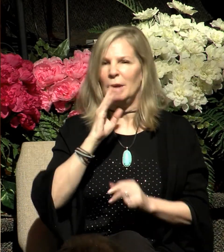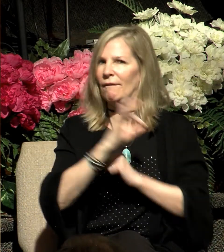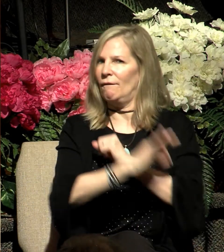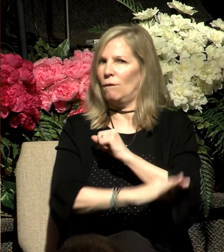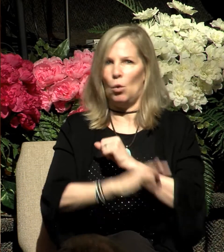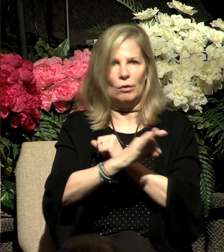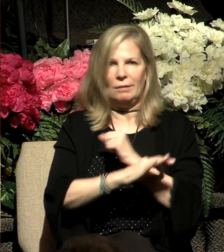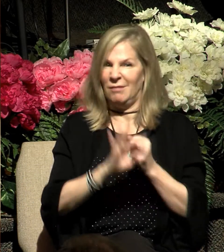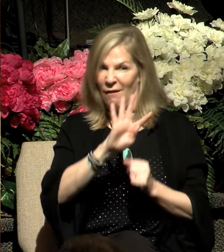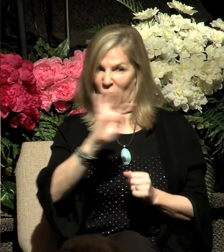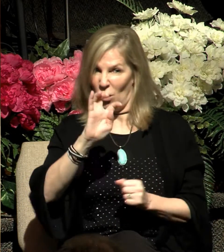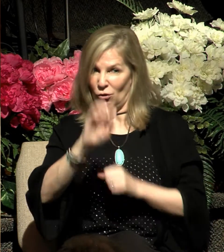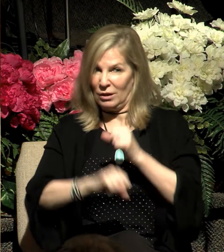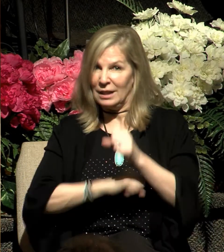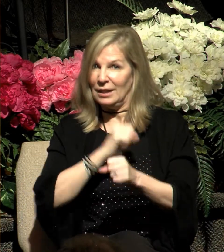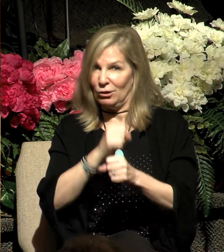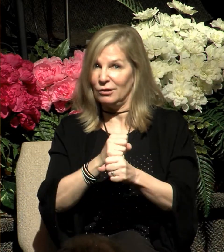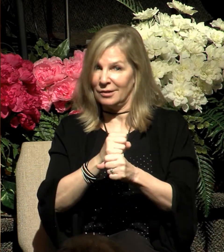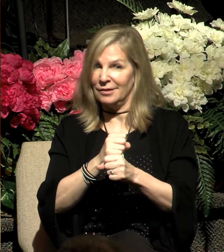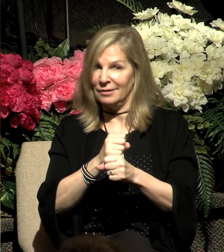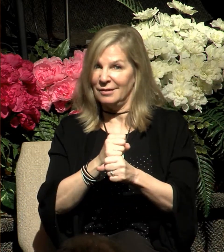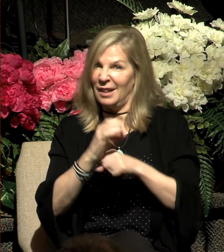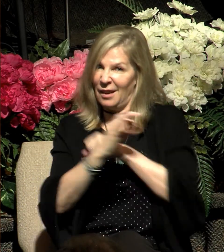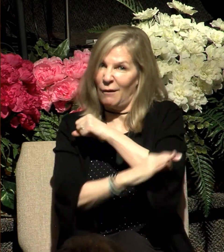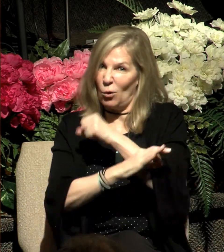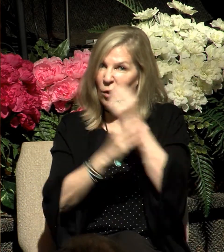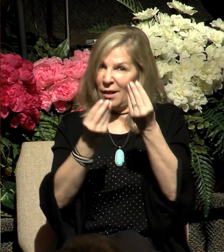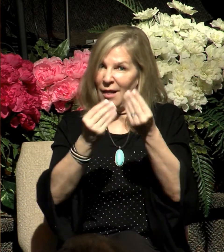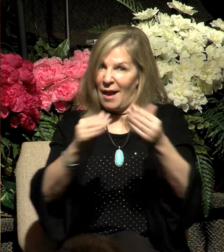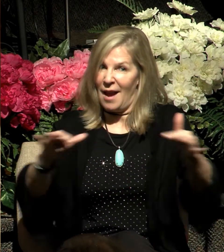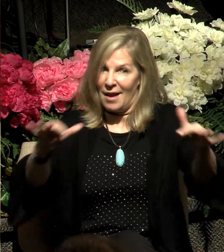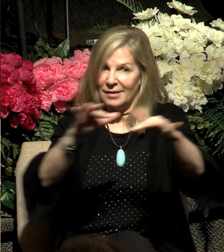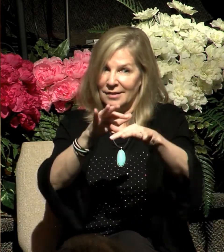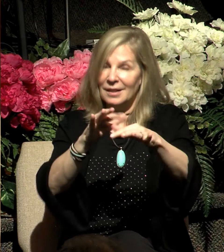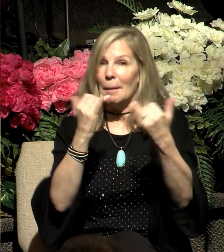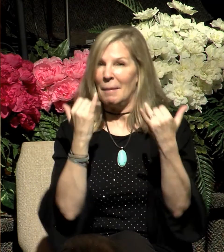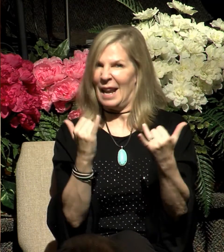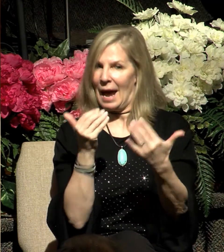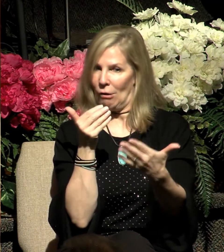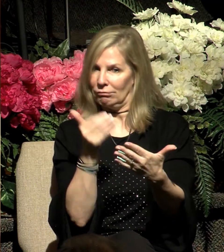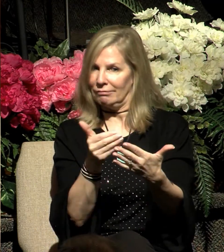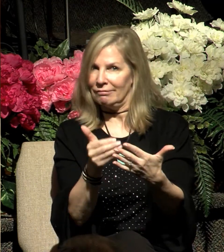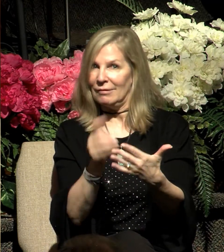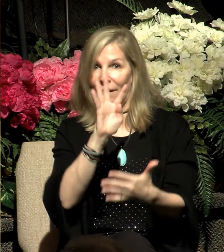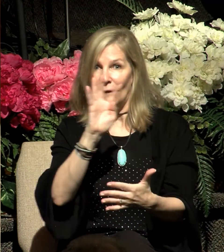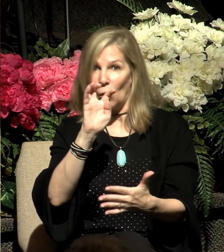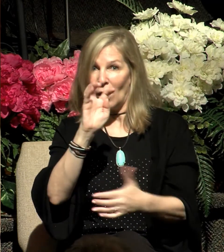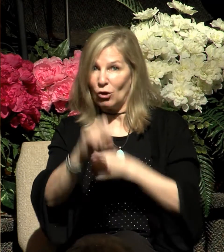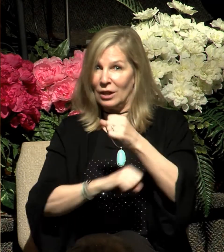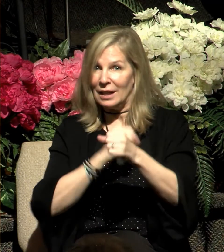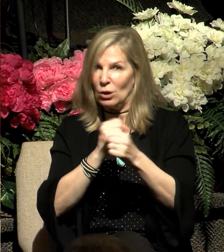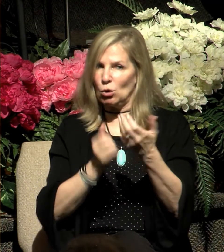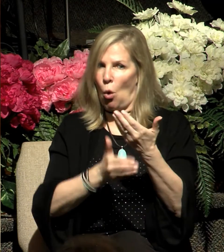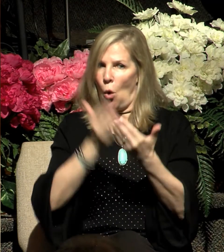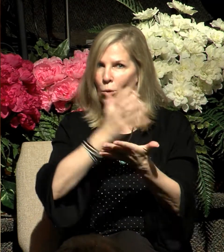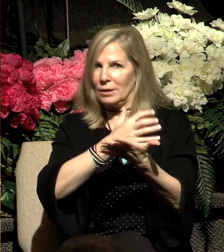400 years. That time is coming to a close now. The 400 years are almost up. And that's an approximate.